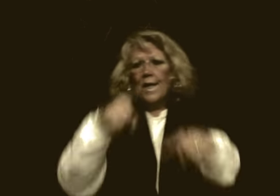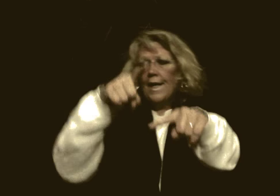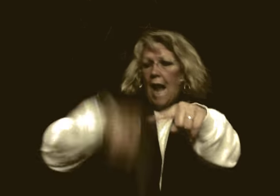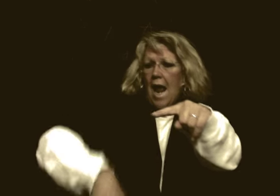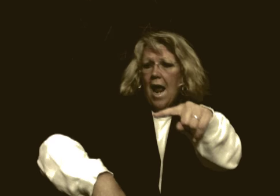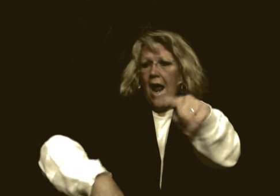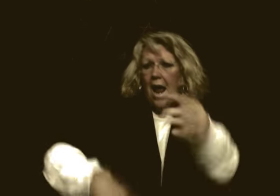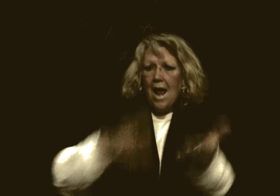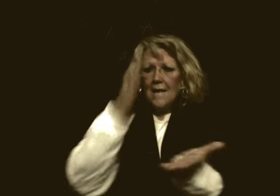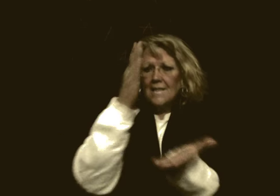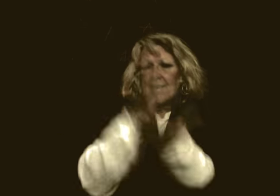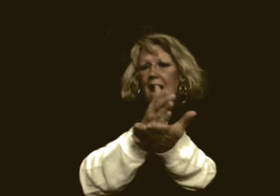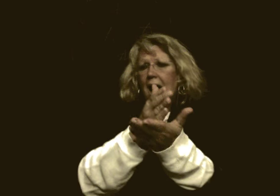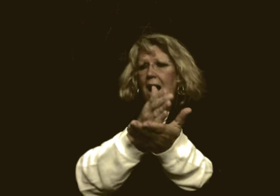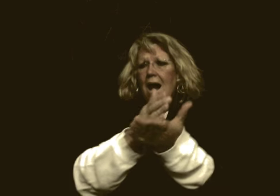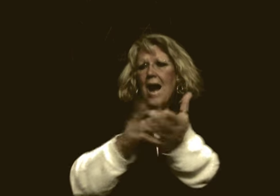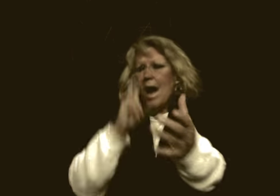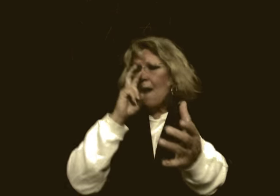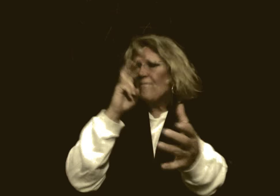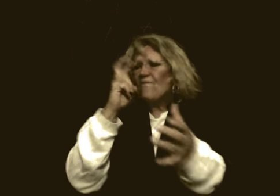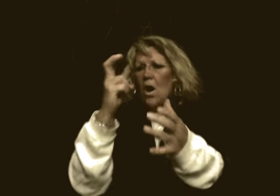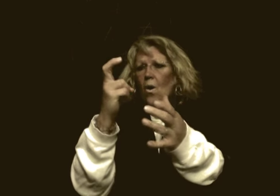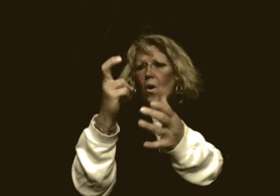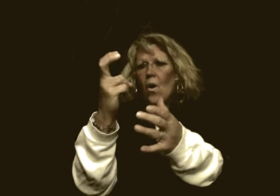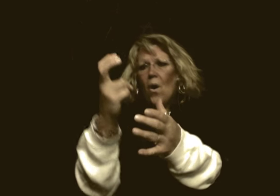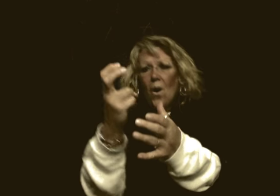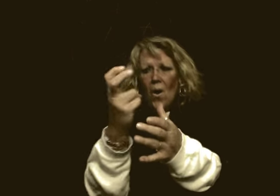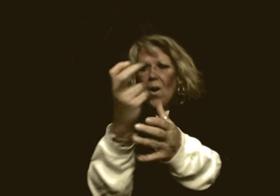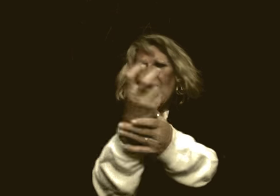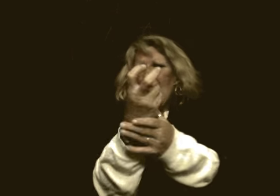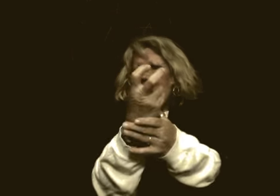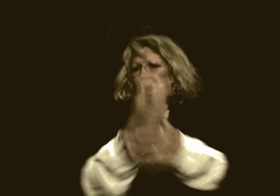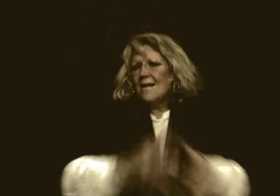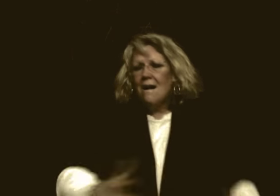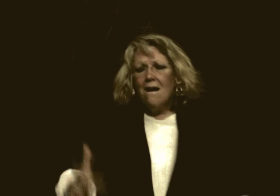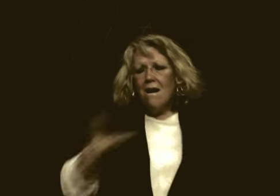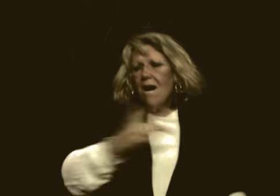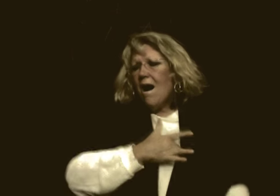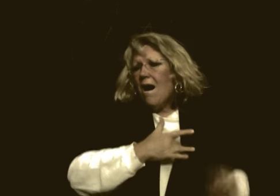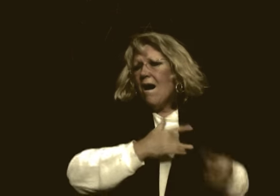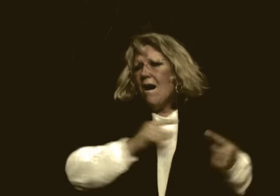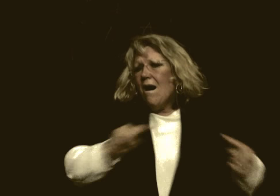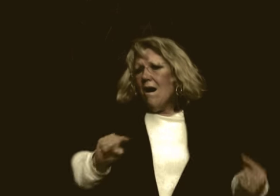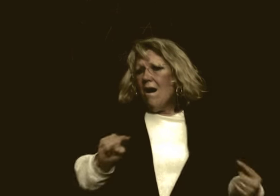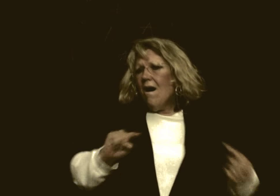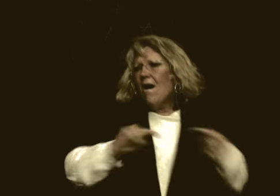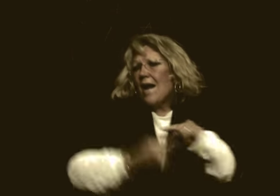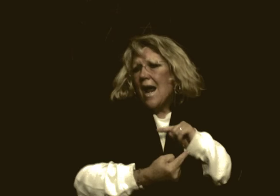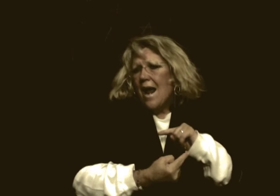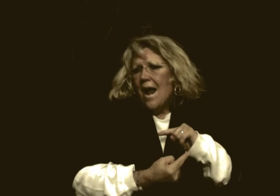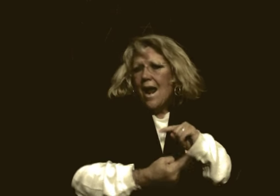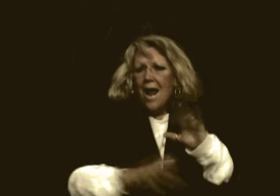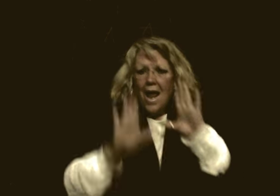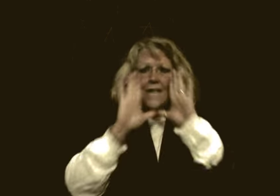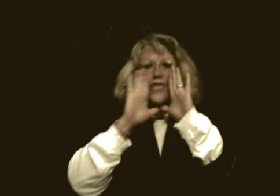Death's not falling, heart is